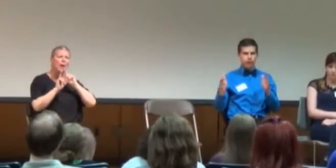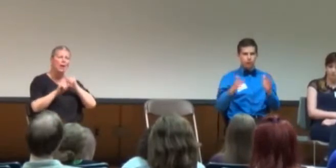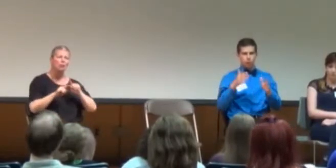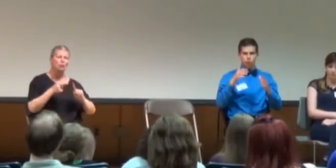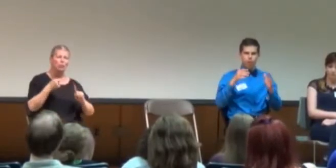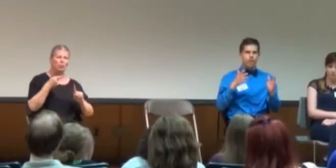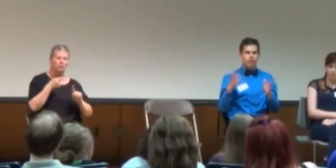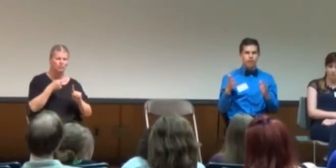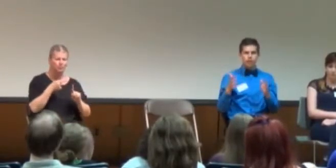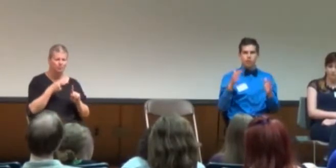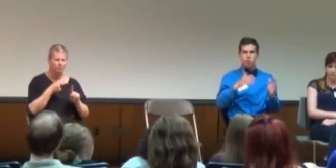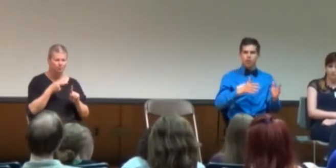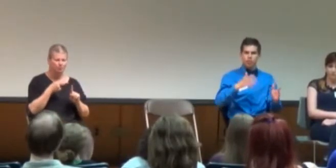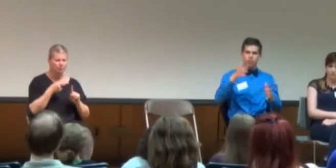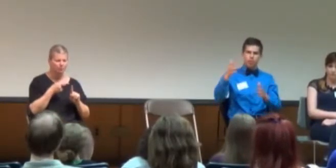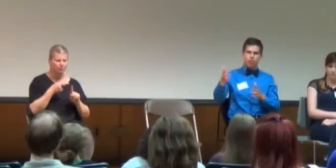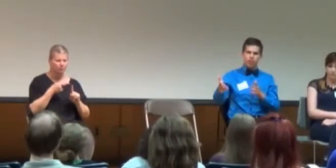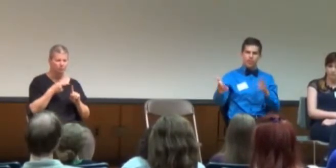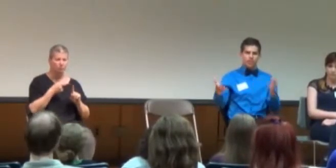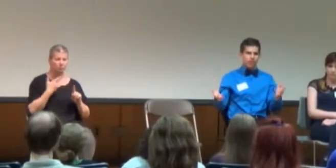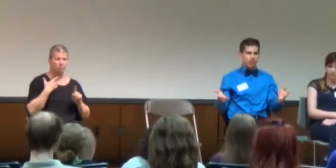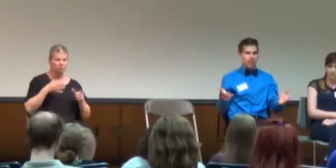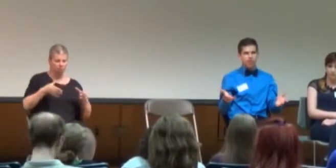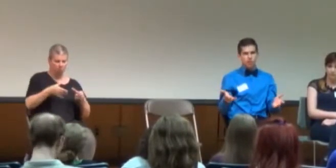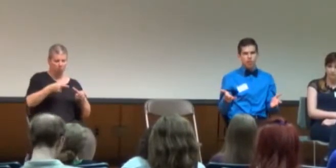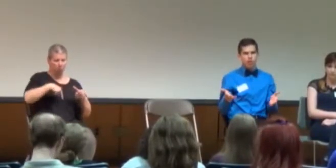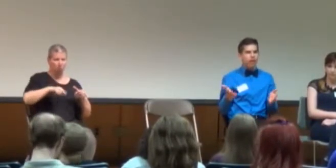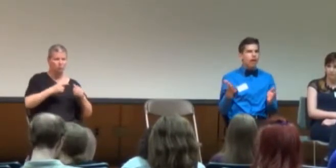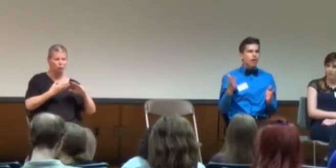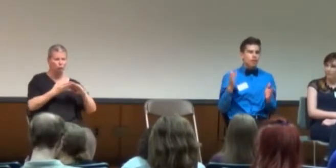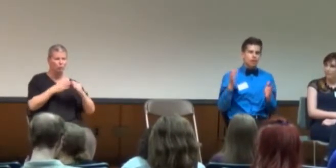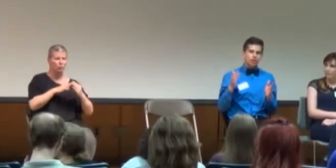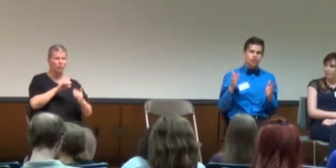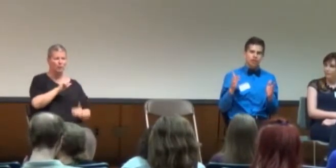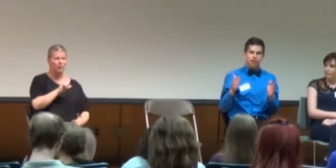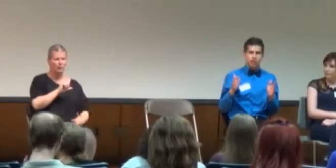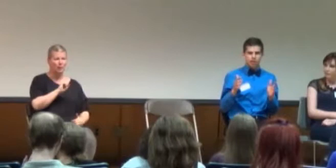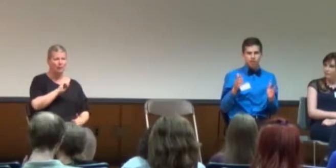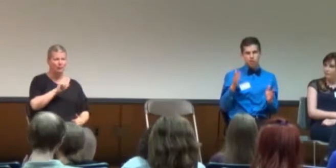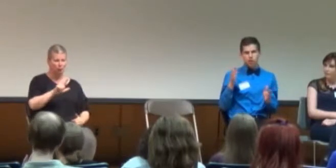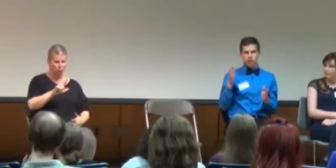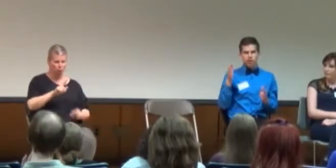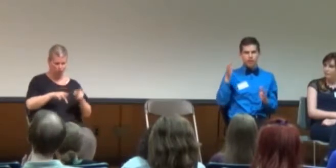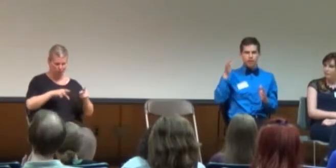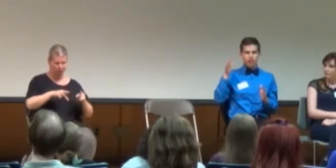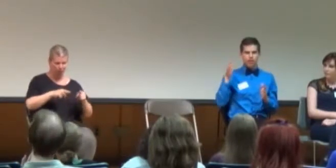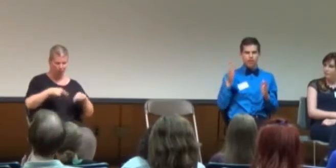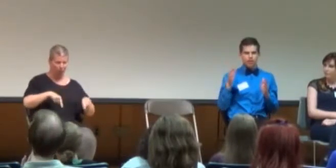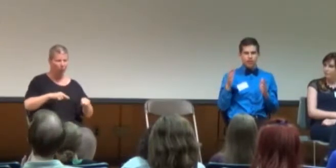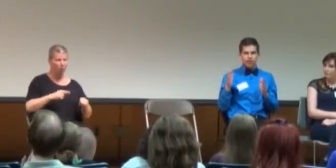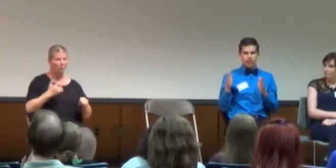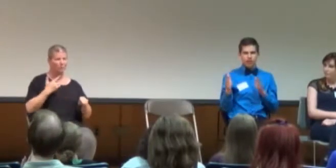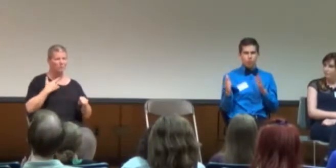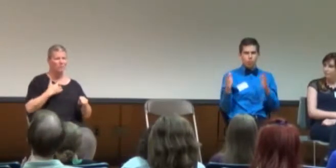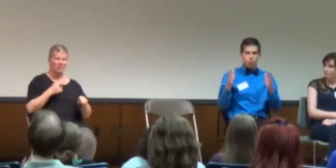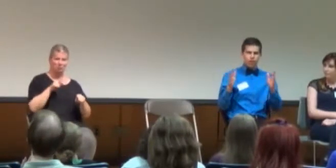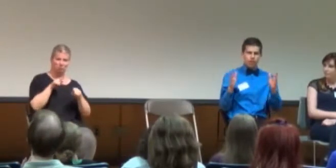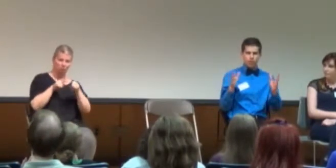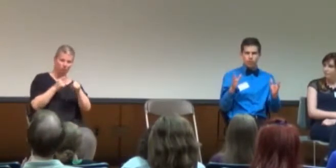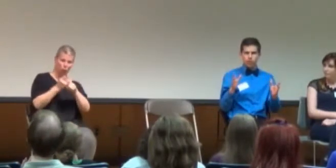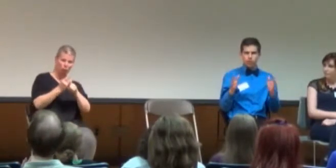very largely white people are on the face of asexuality. The reason is, asexuality is a very